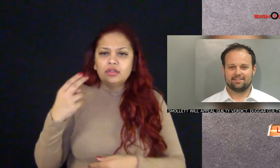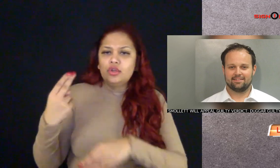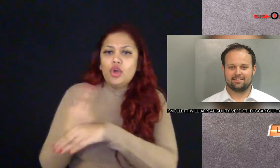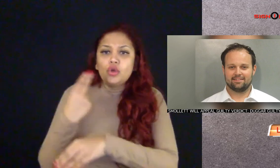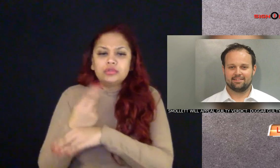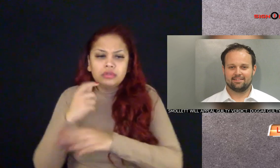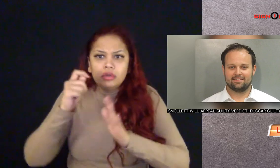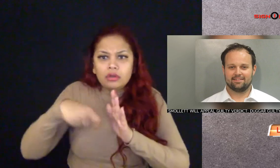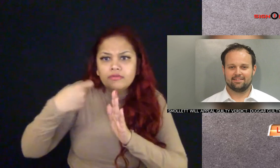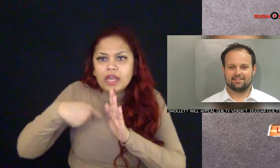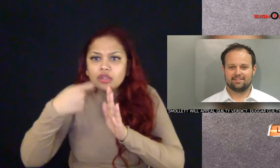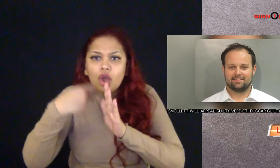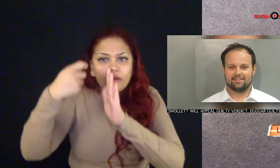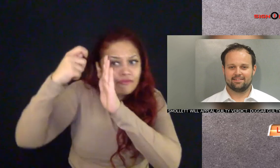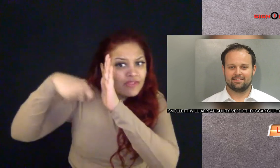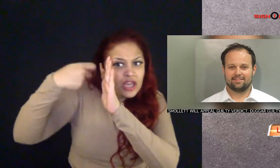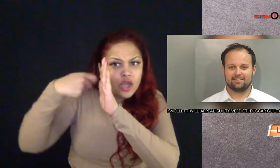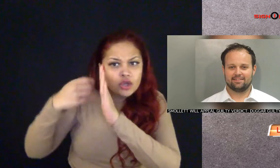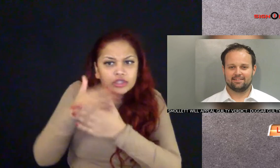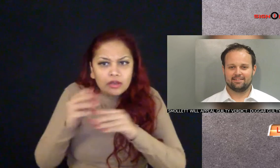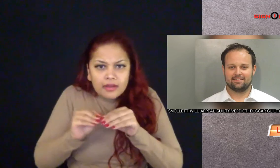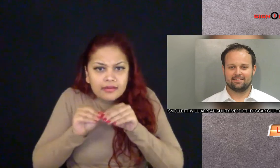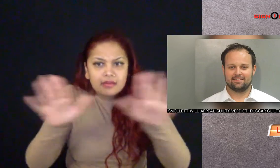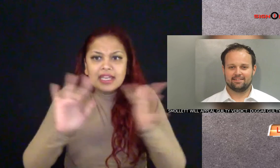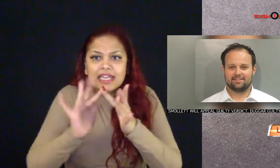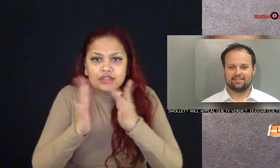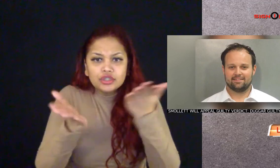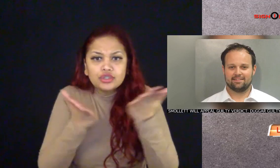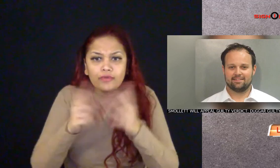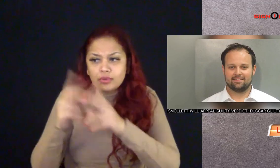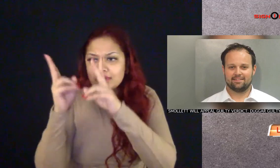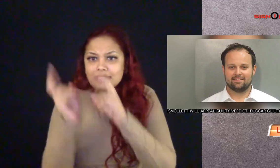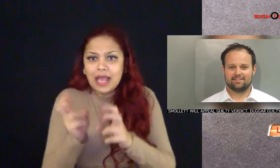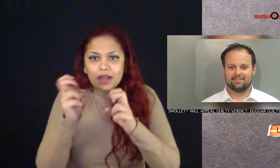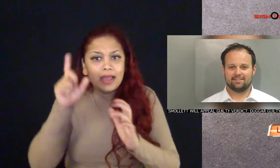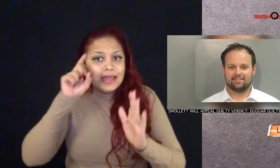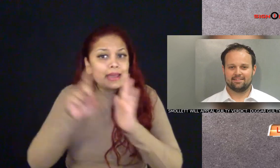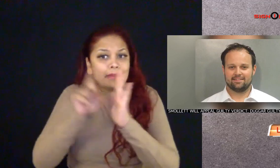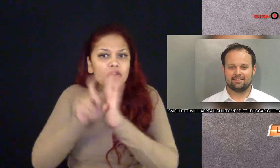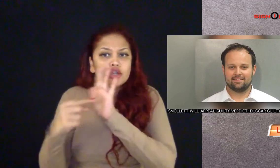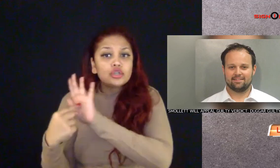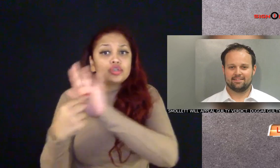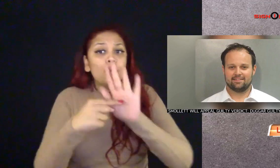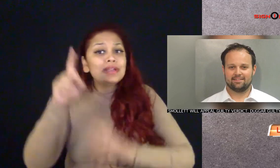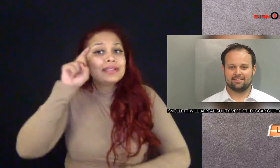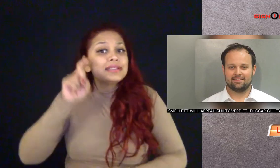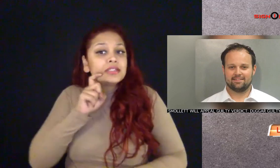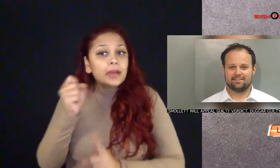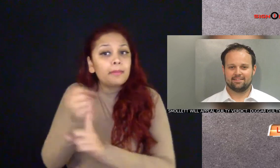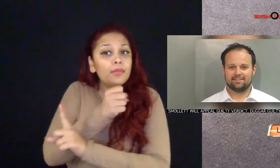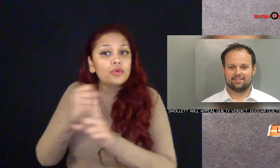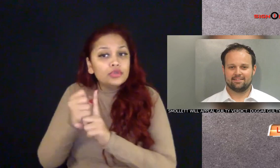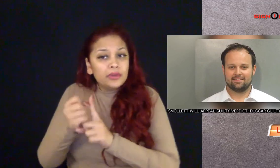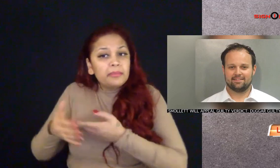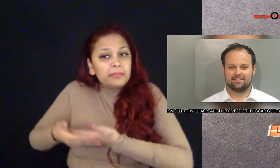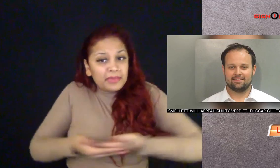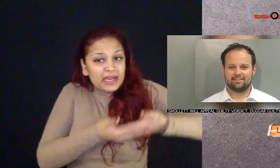Federal prosecutors say he used a video sharing internet service to download images showing the sexual